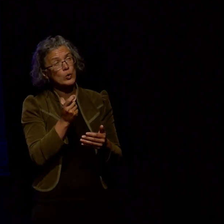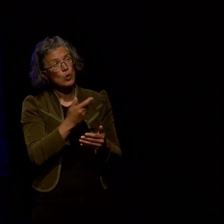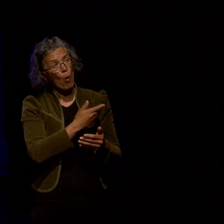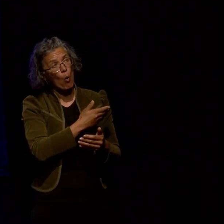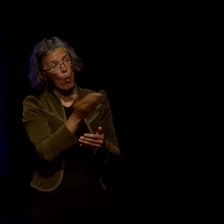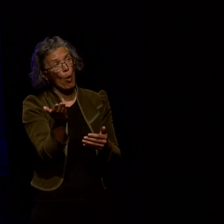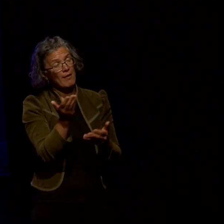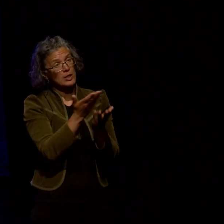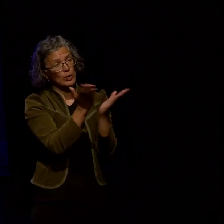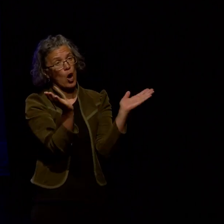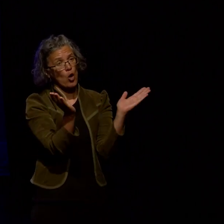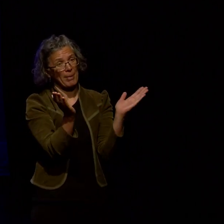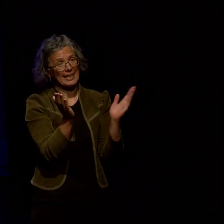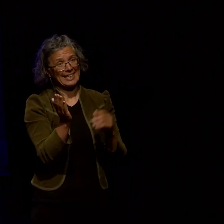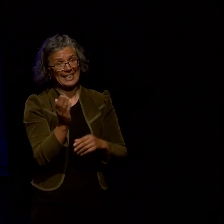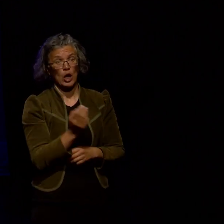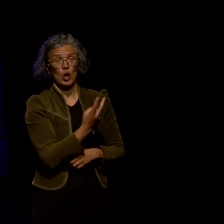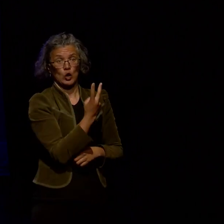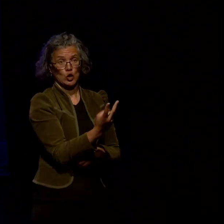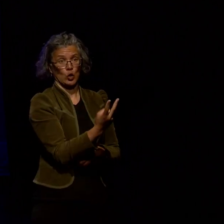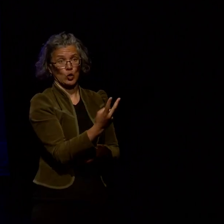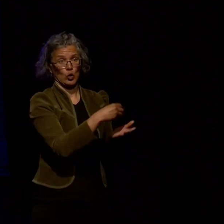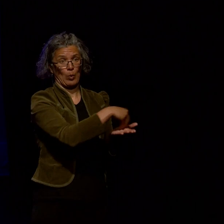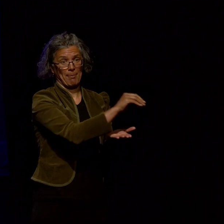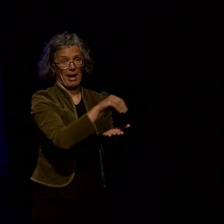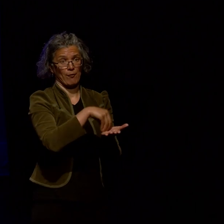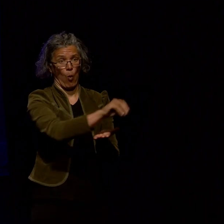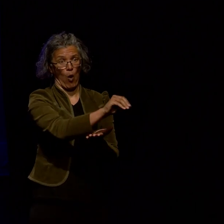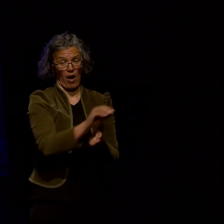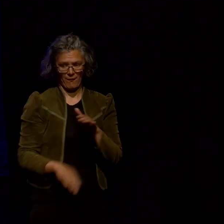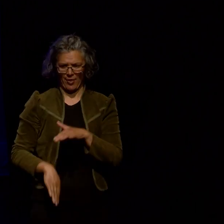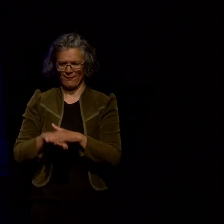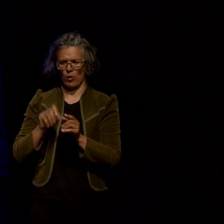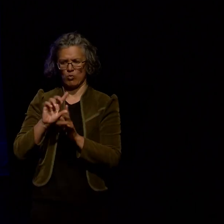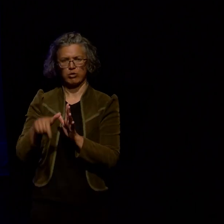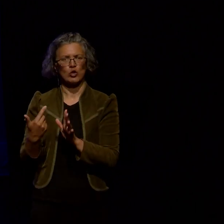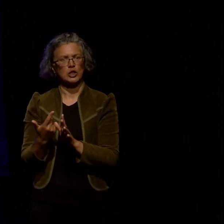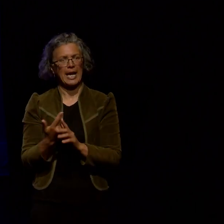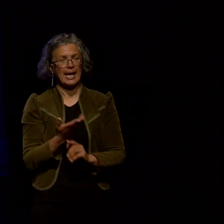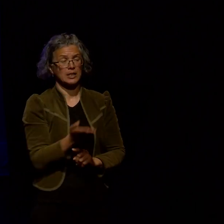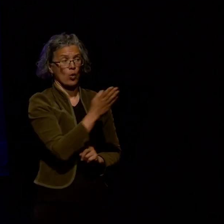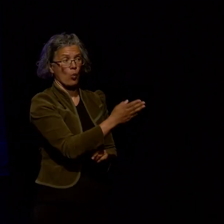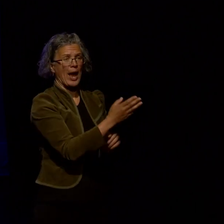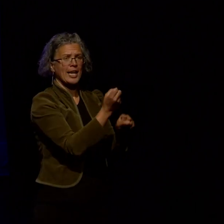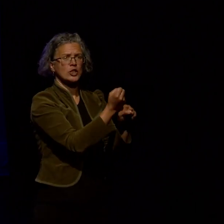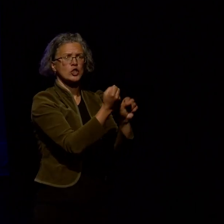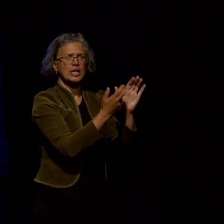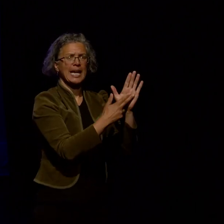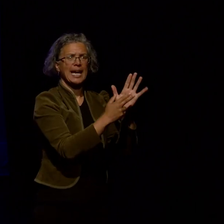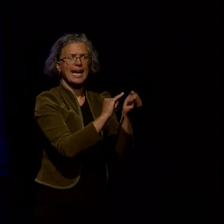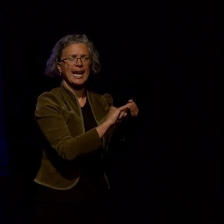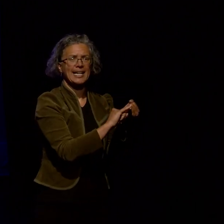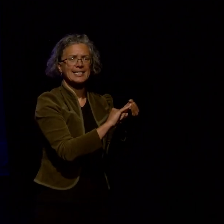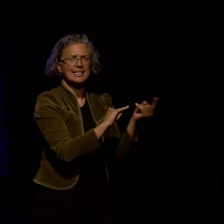we paid for exactly two data sets for the entire project one was GNS which was